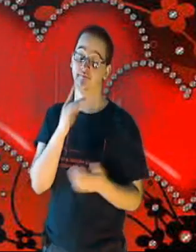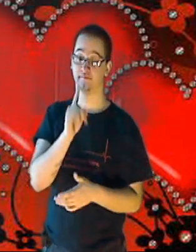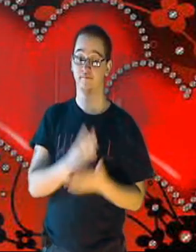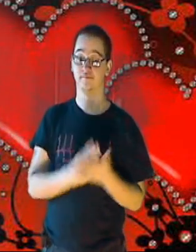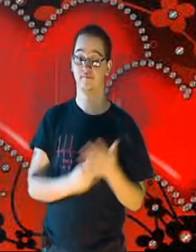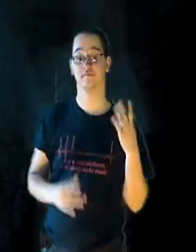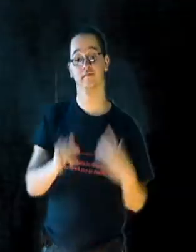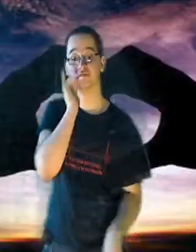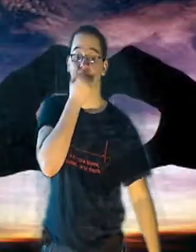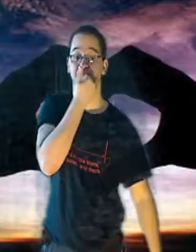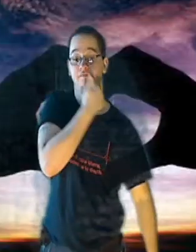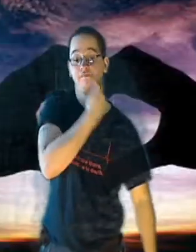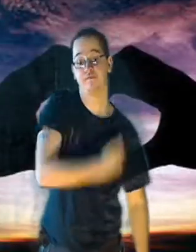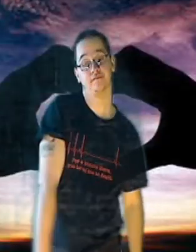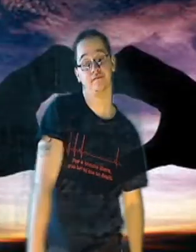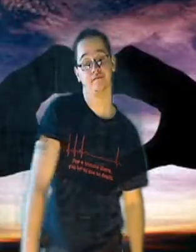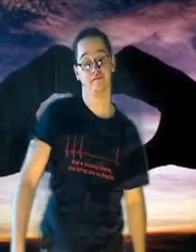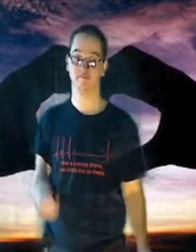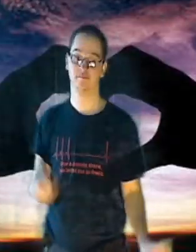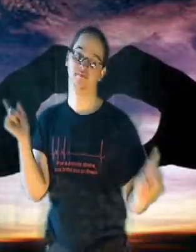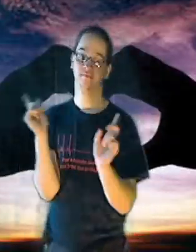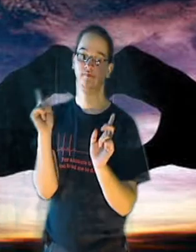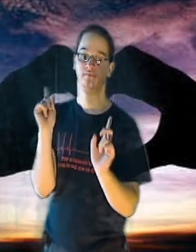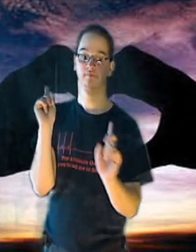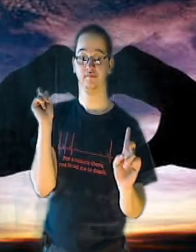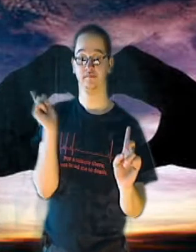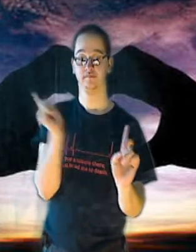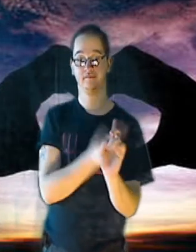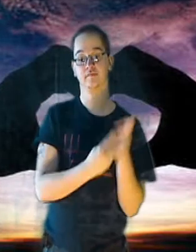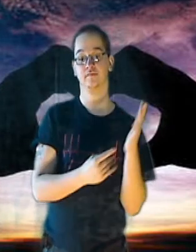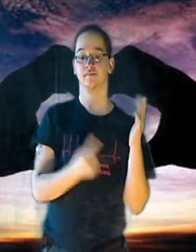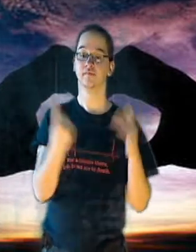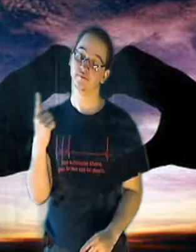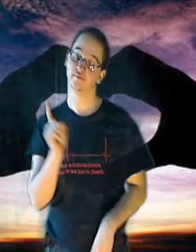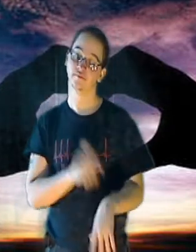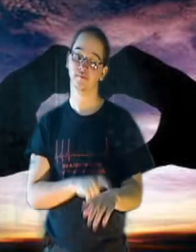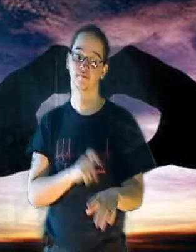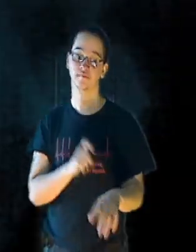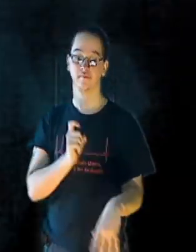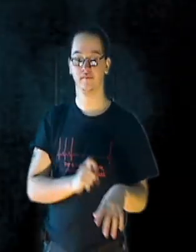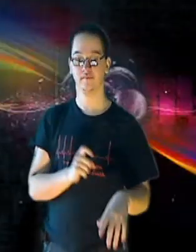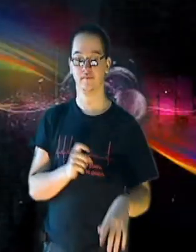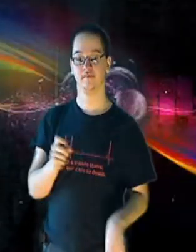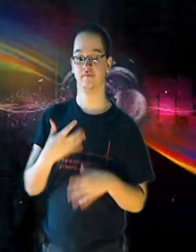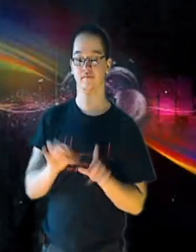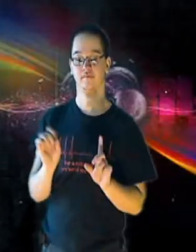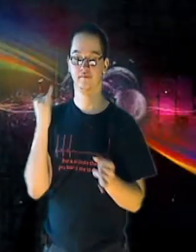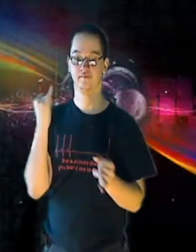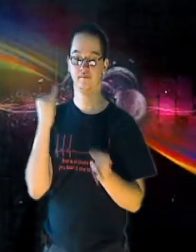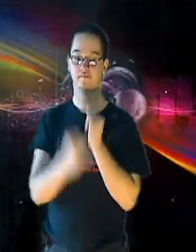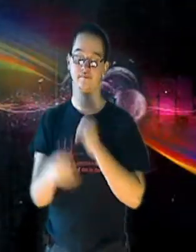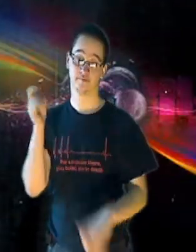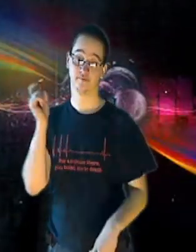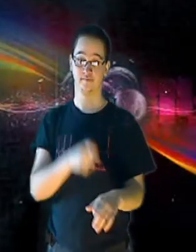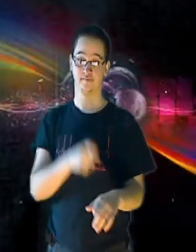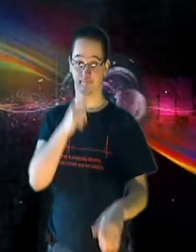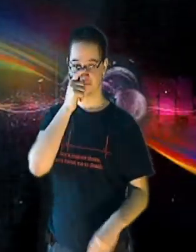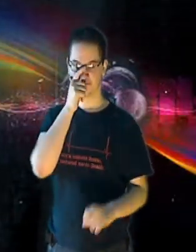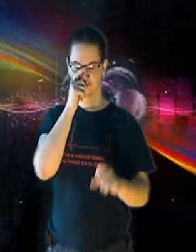you're gonna be someone's mistake Someone's first time Someone's last time